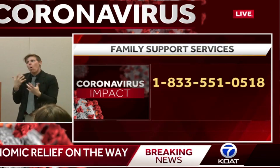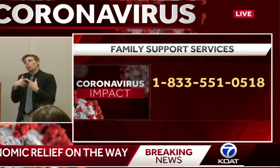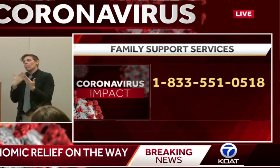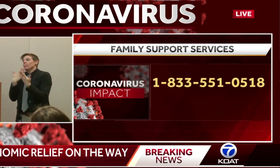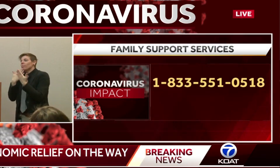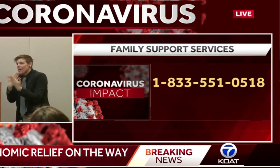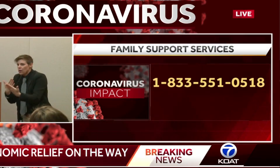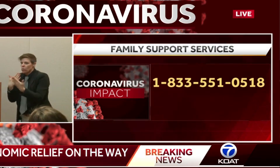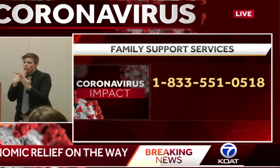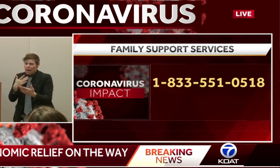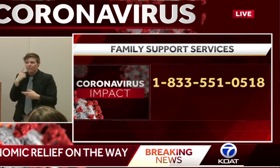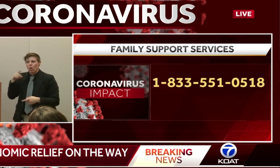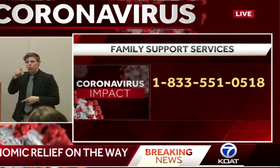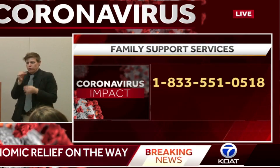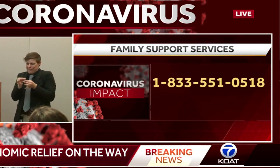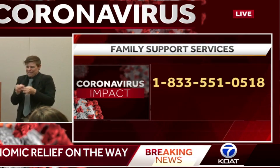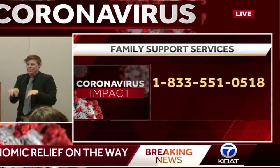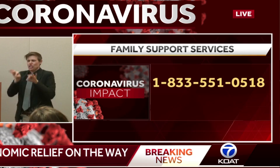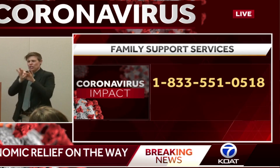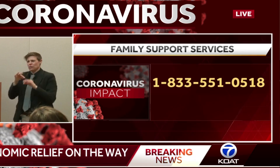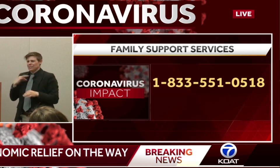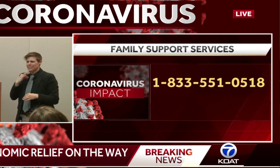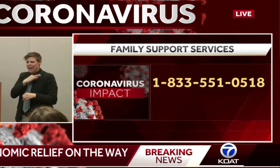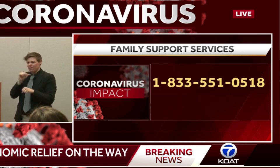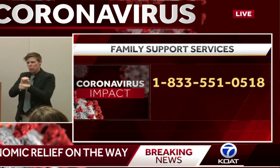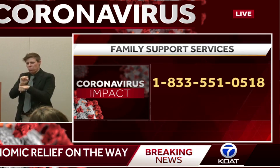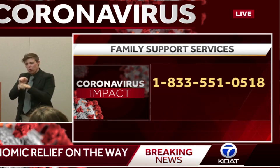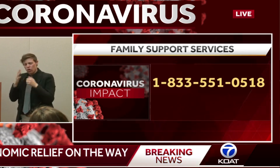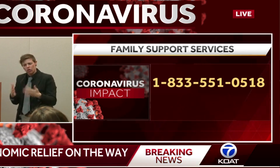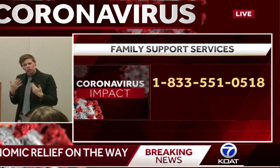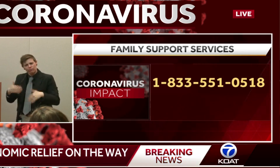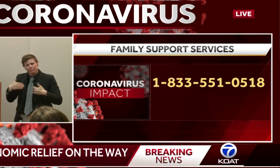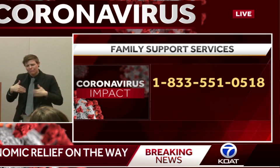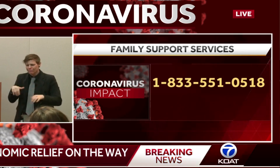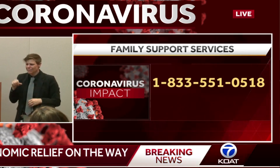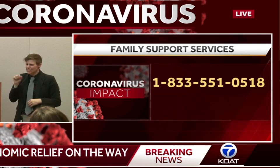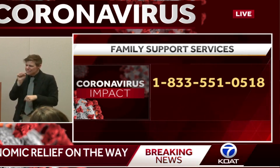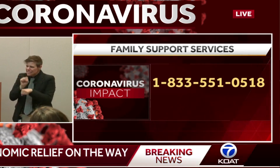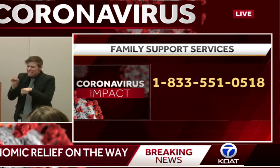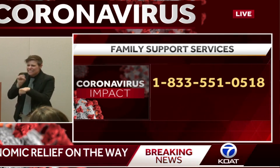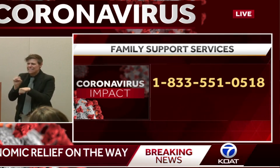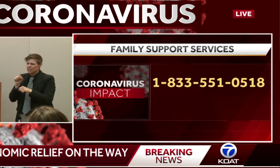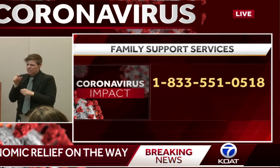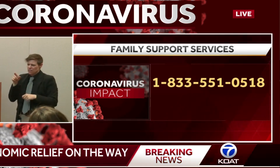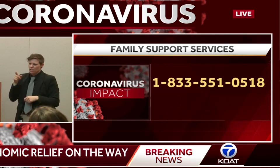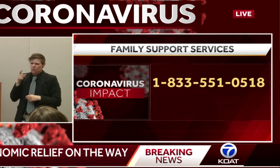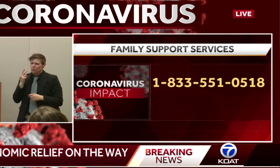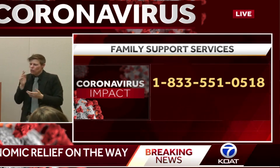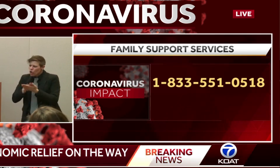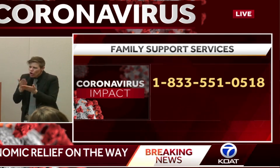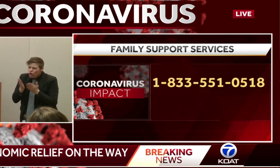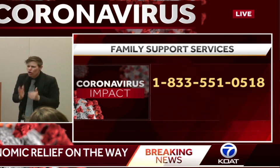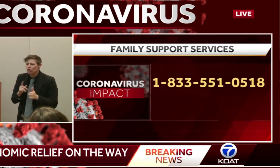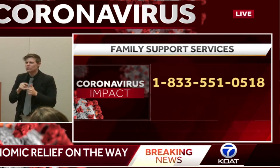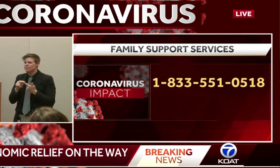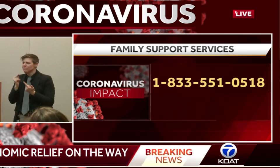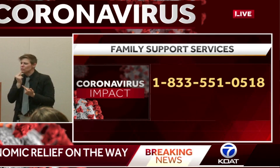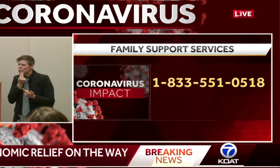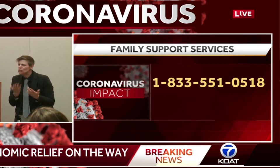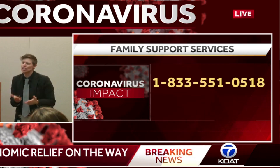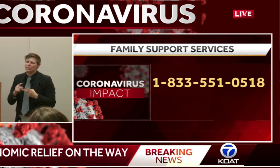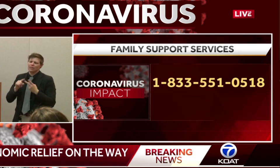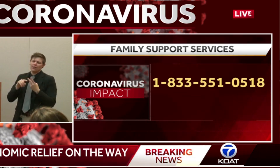right? And sometimes they're the unsung heroes. Cafeteria workers, the nutritionists, the cooks, the custodians.